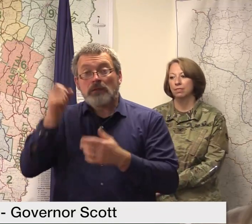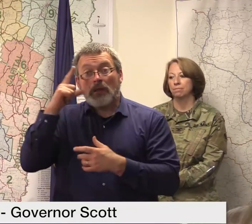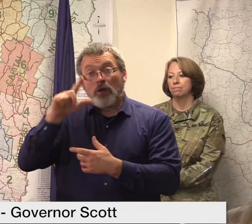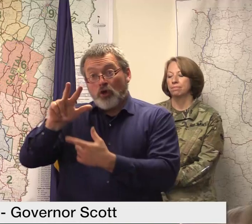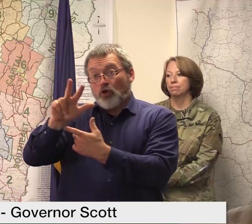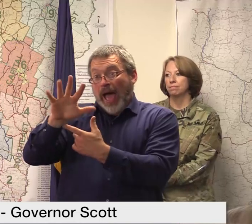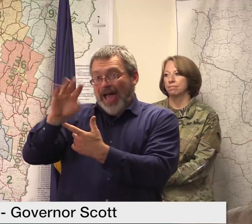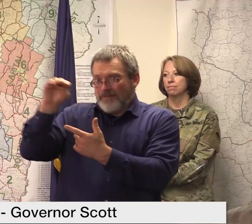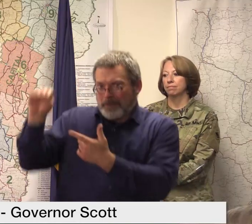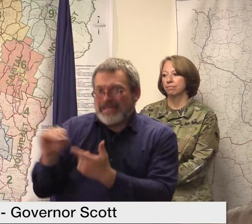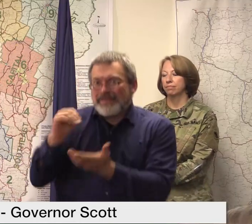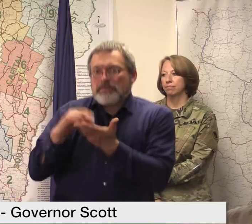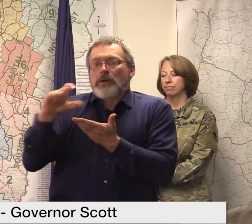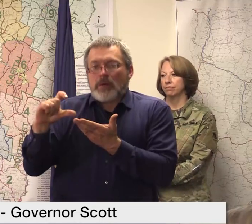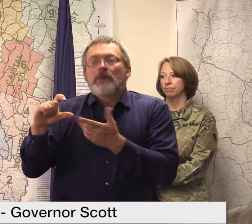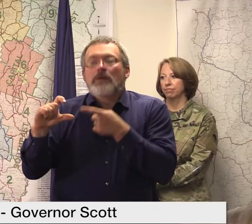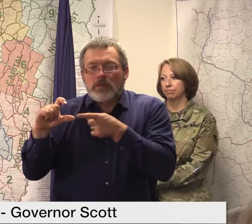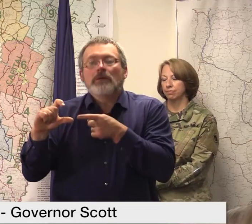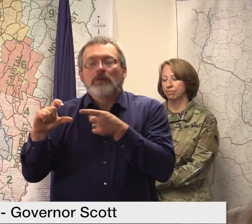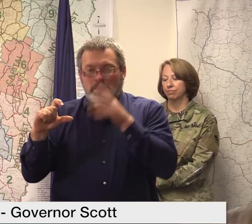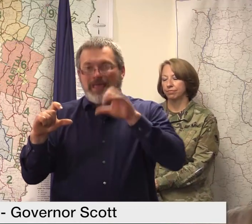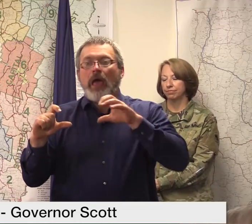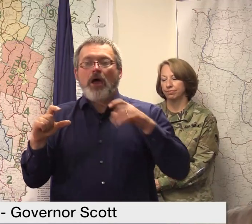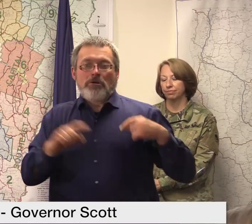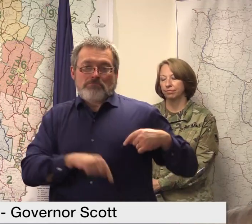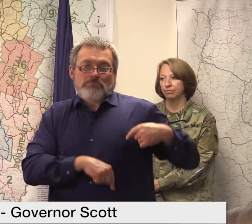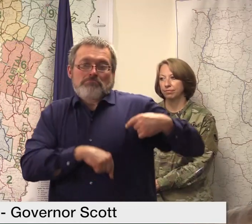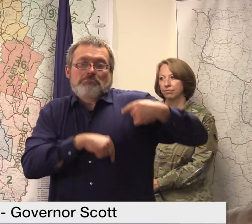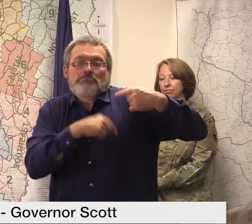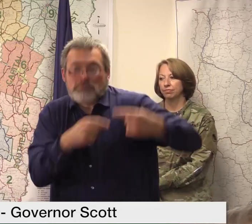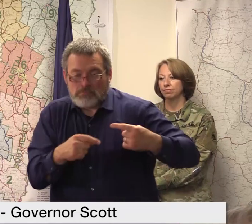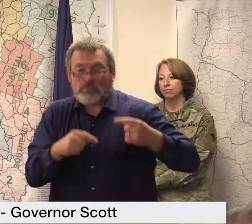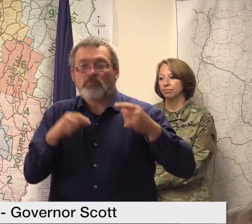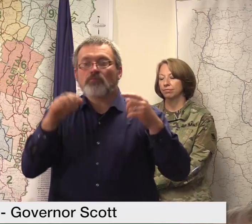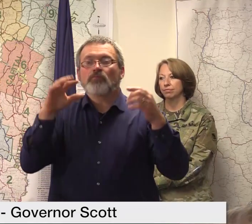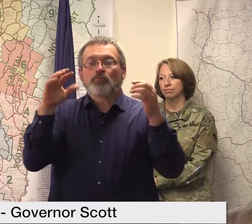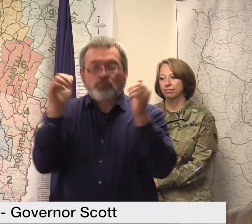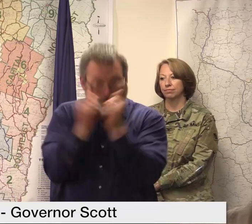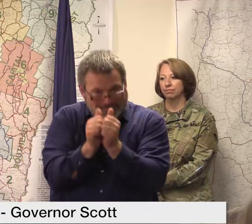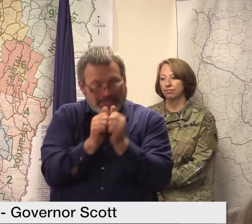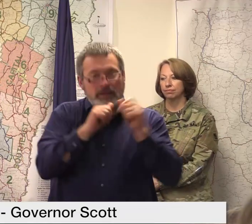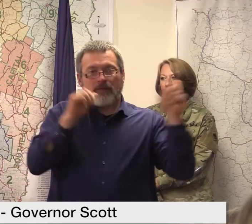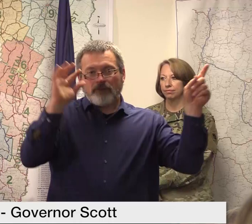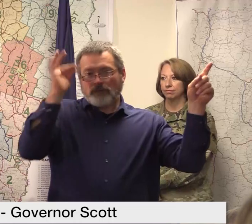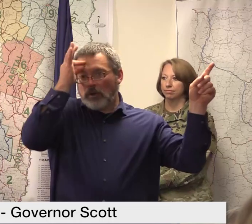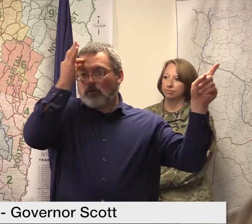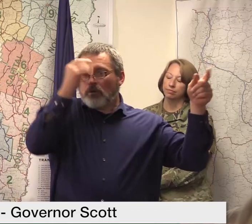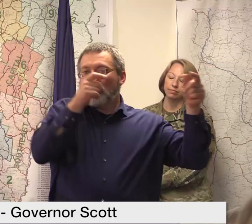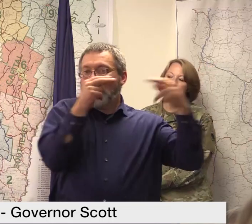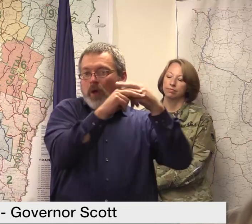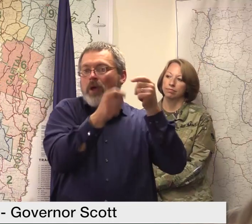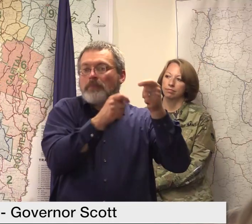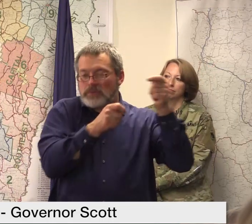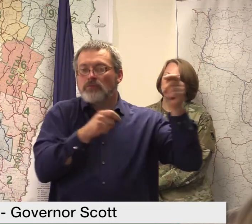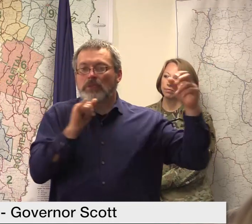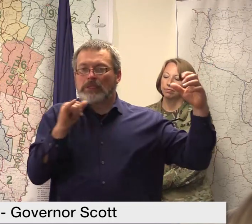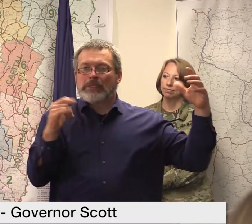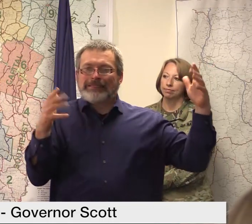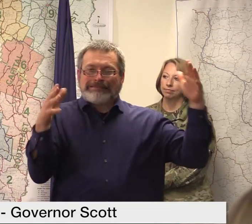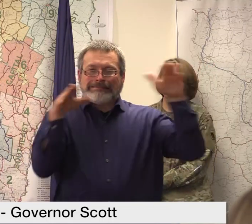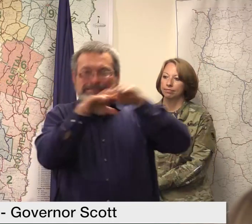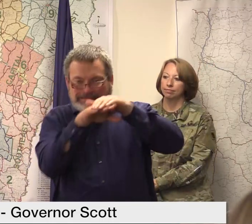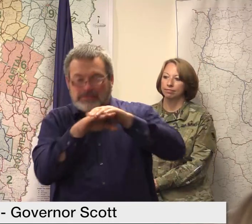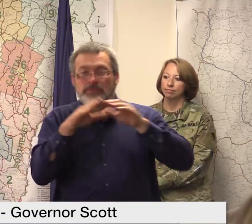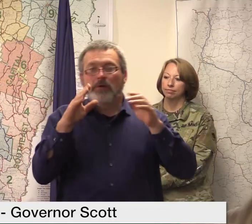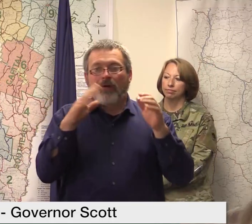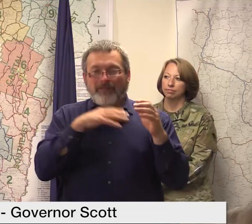current tally with the Federal Highway Administration for the work that AOT has been doing on all of the roads that I've been